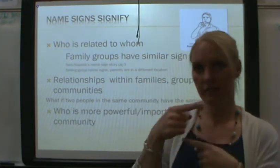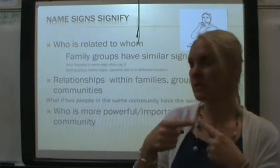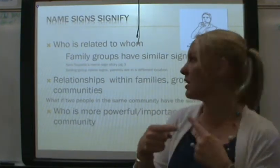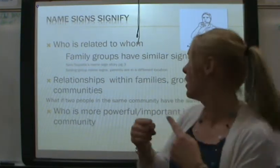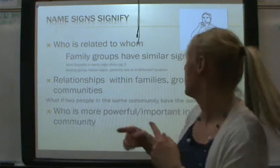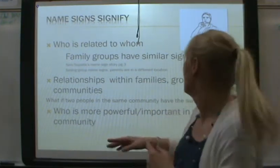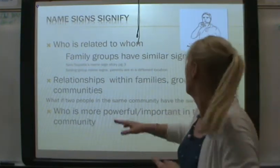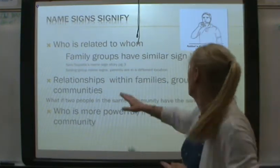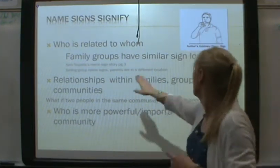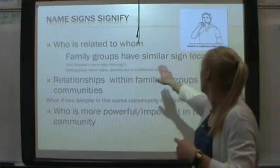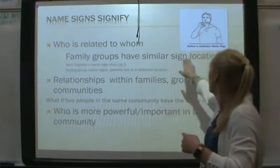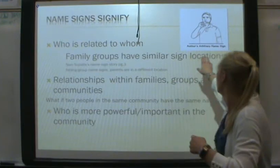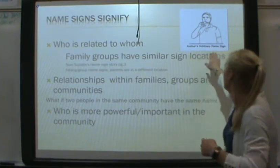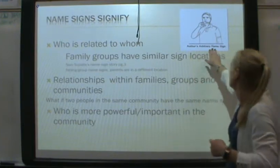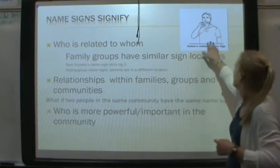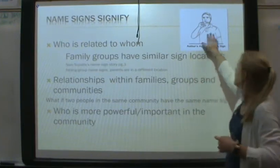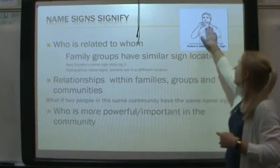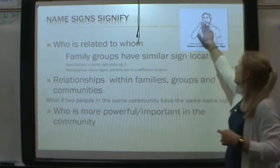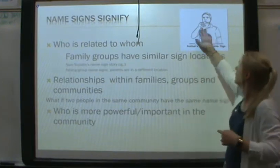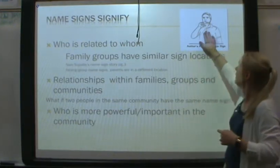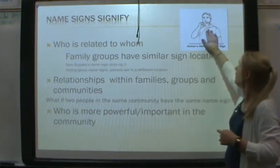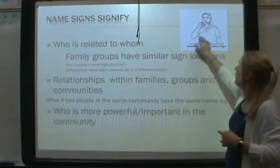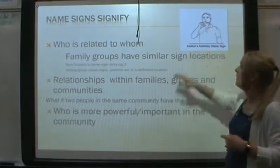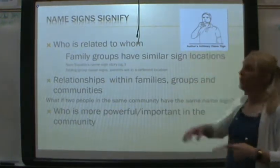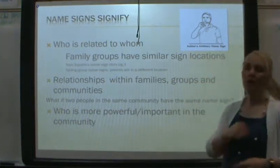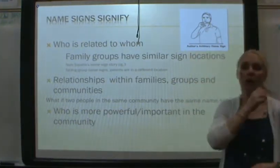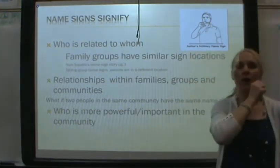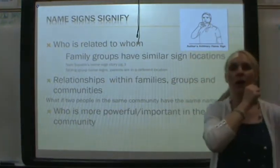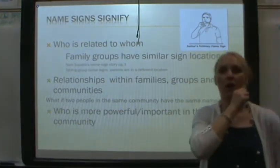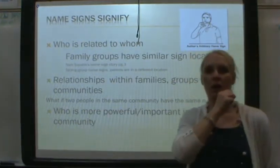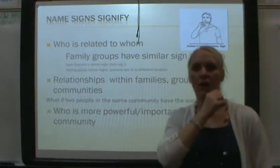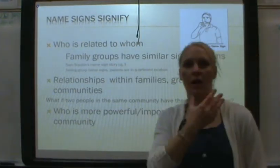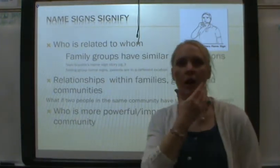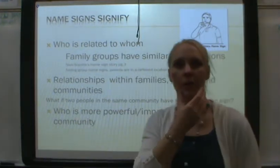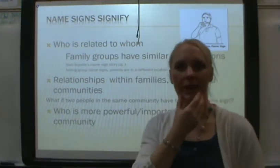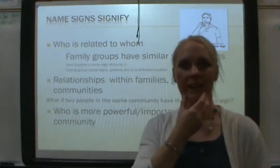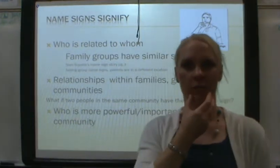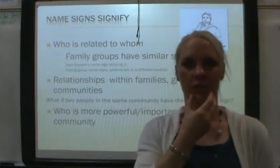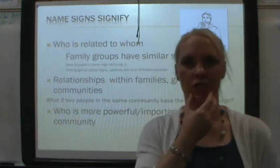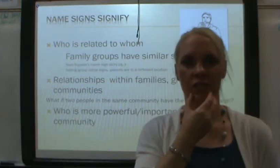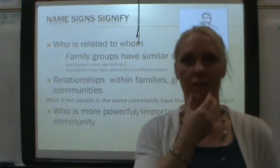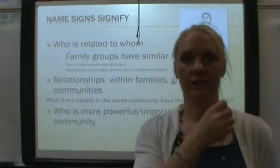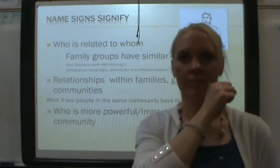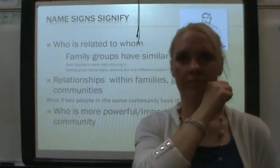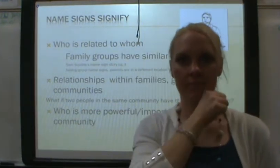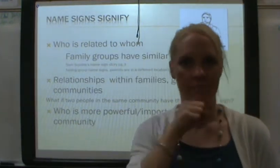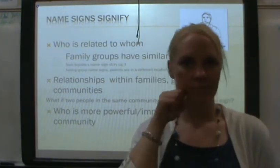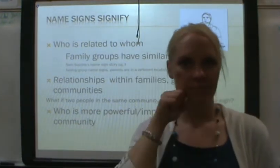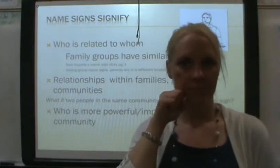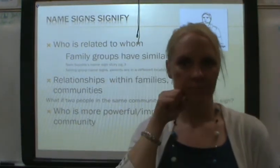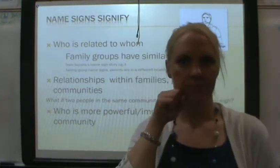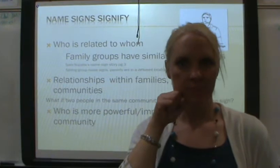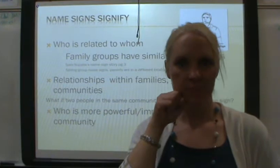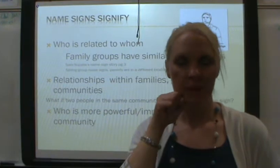are right here on the chin. Right?